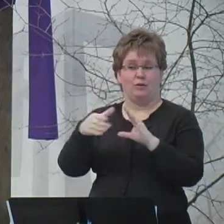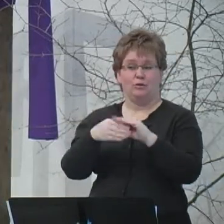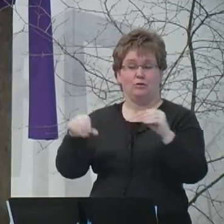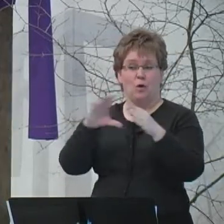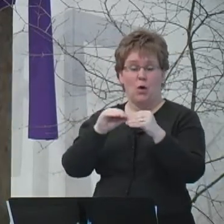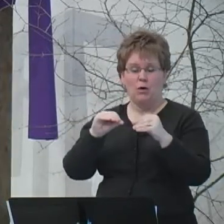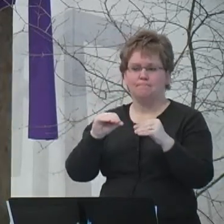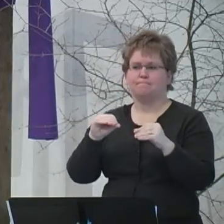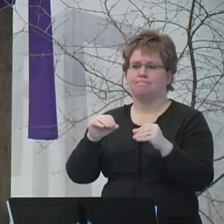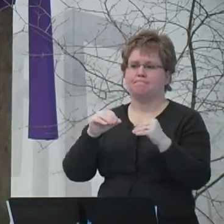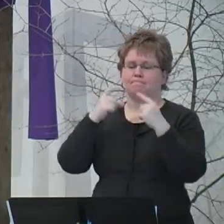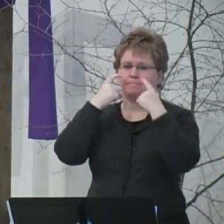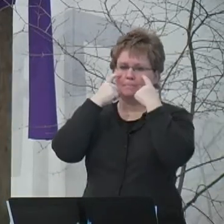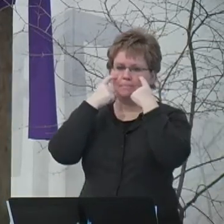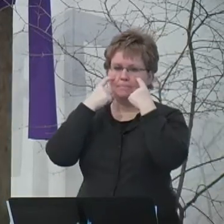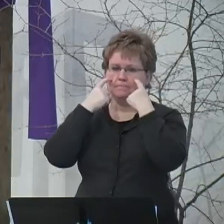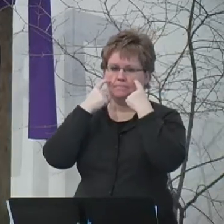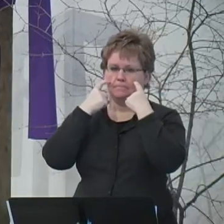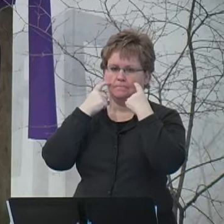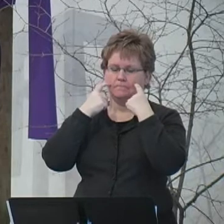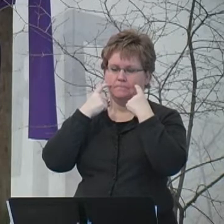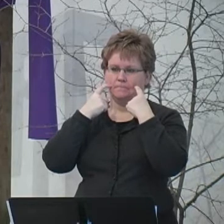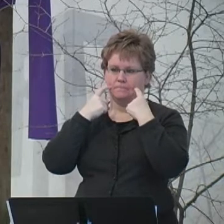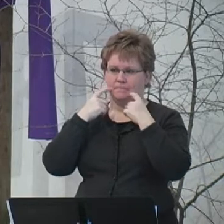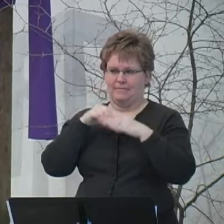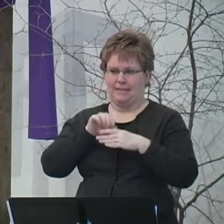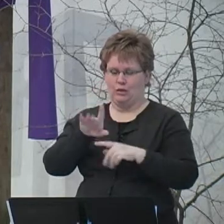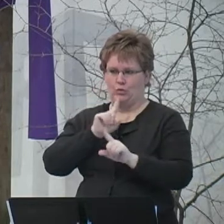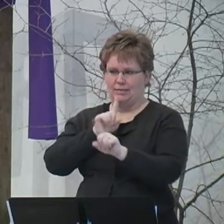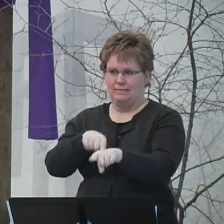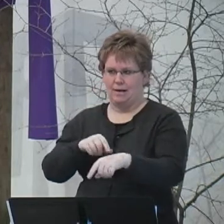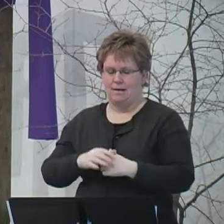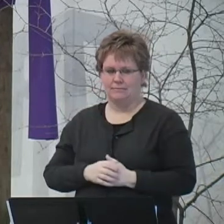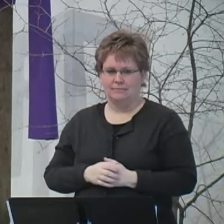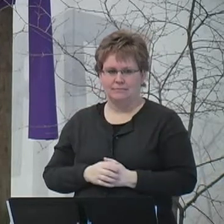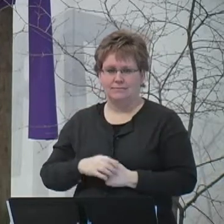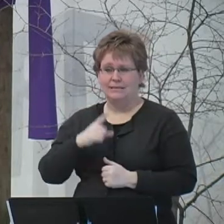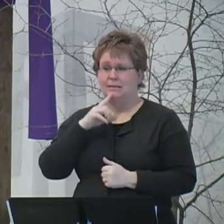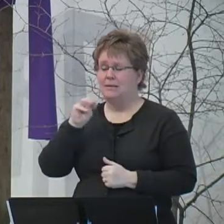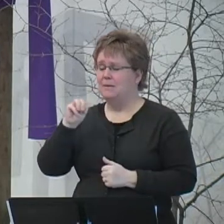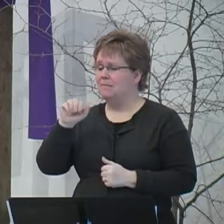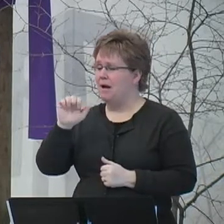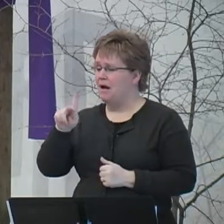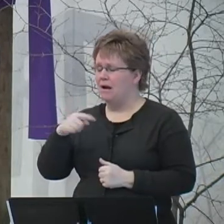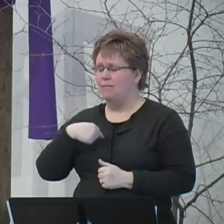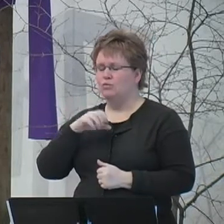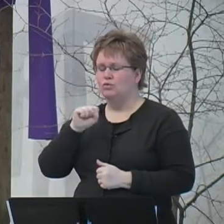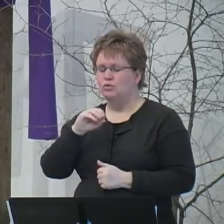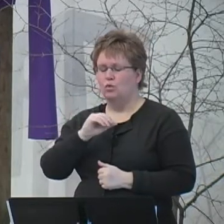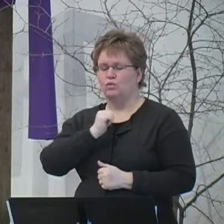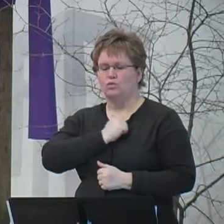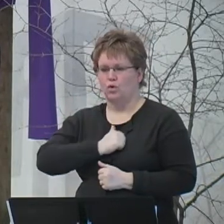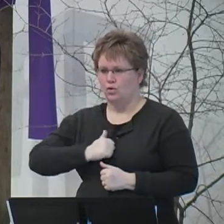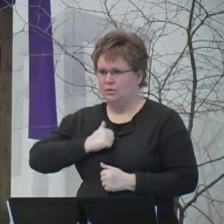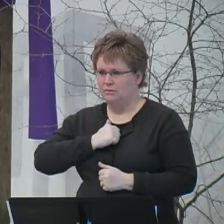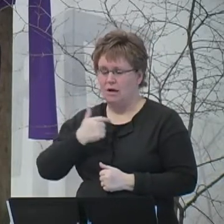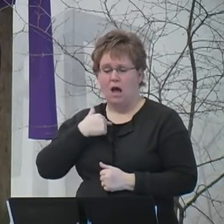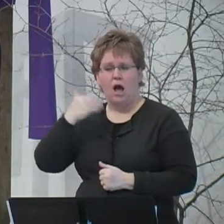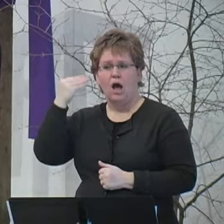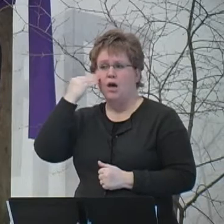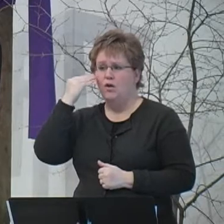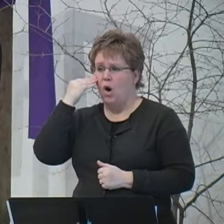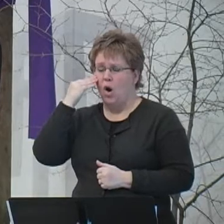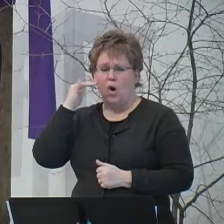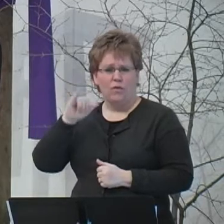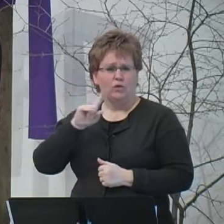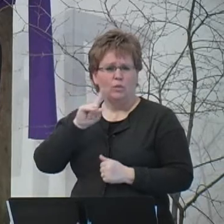Tears began to flow down Papa's cheeks. Mac, I am so sorry. I know what a great gulf